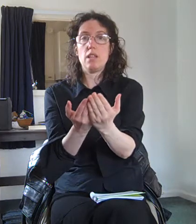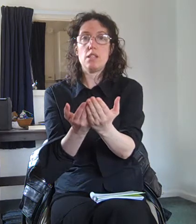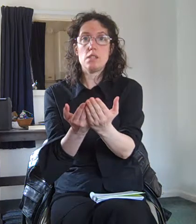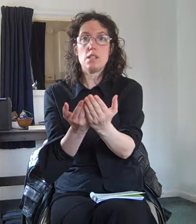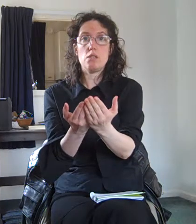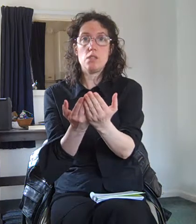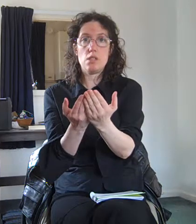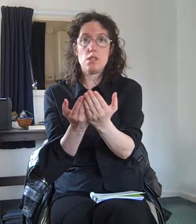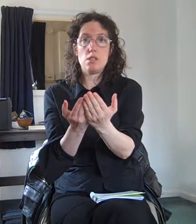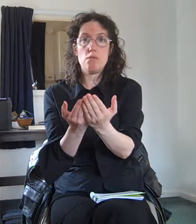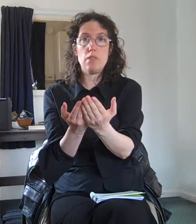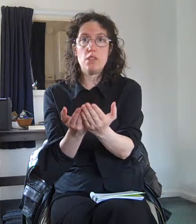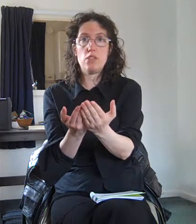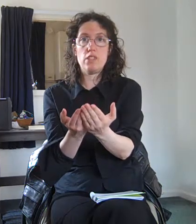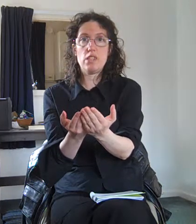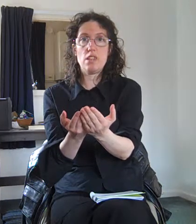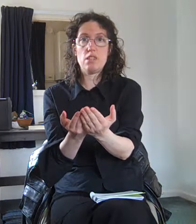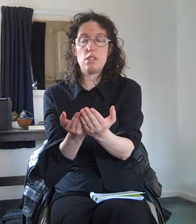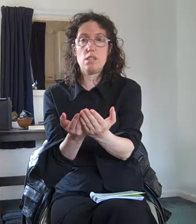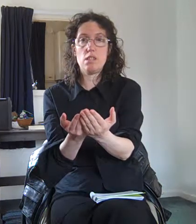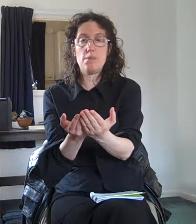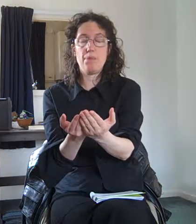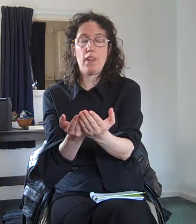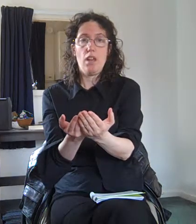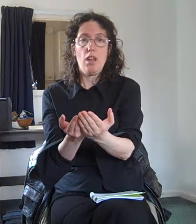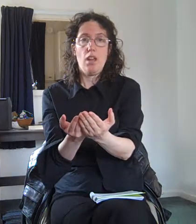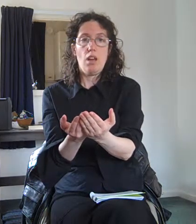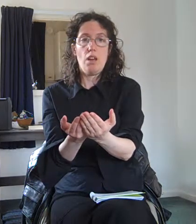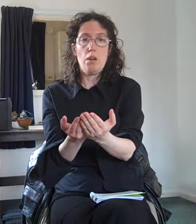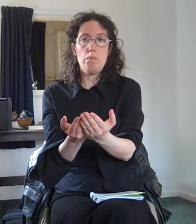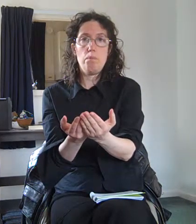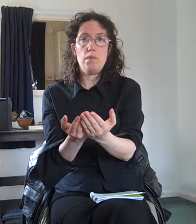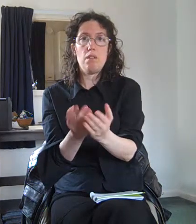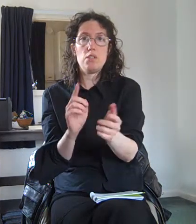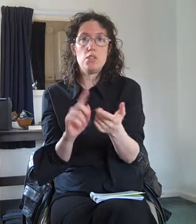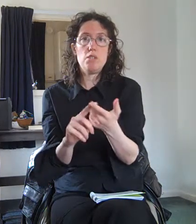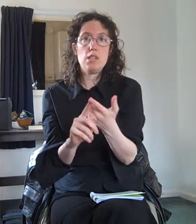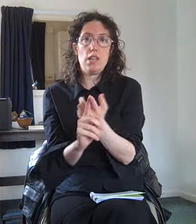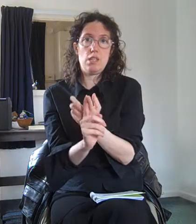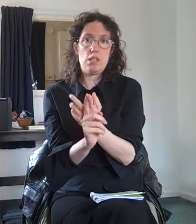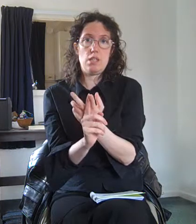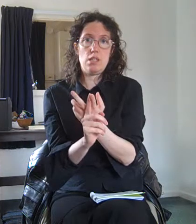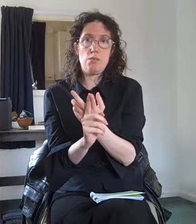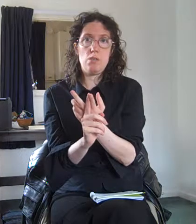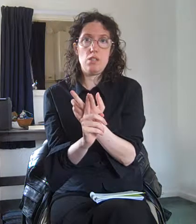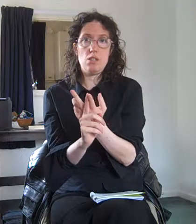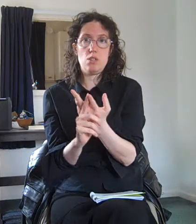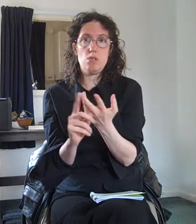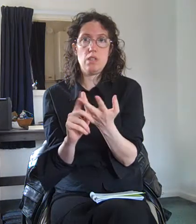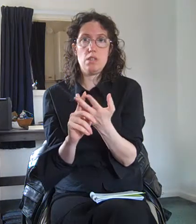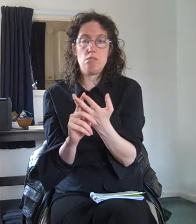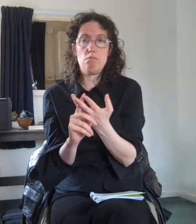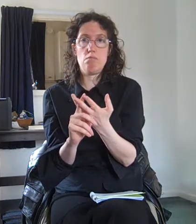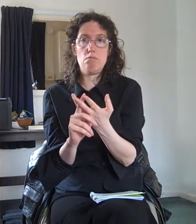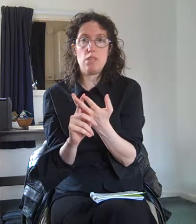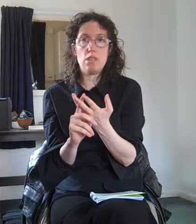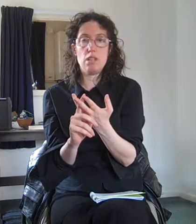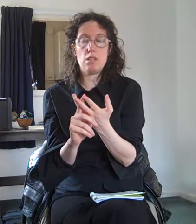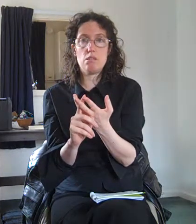things at close range for starters um there are two tests which will diagnose